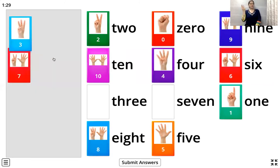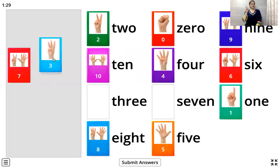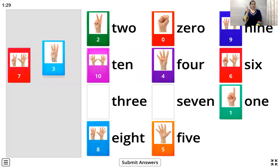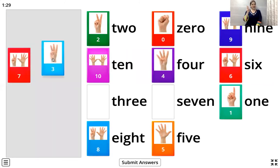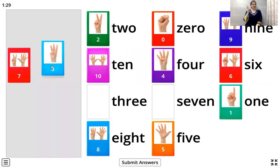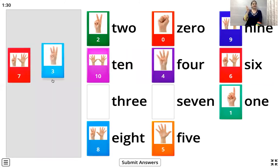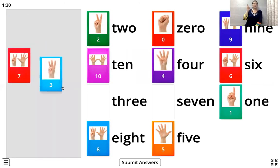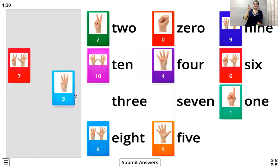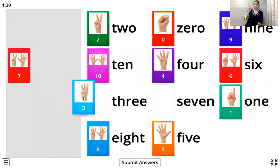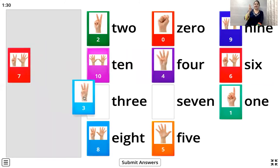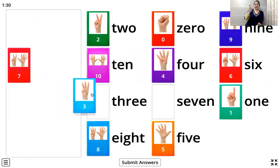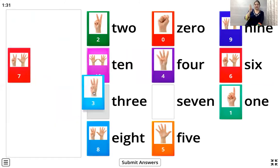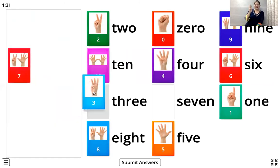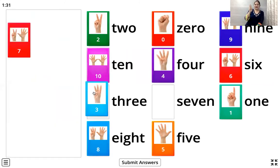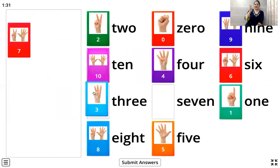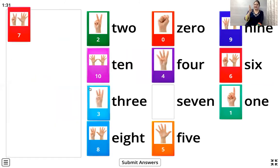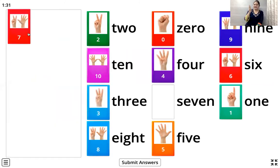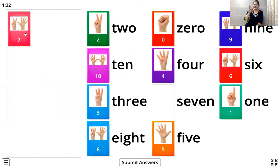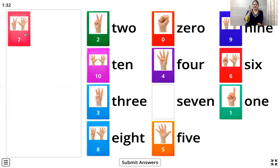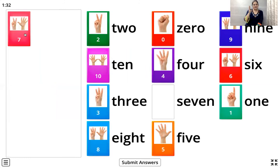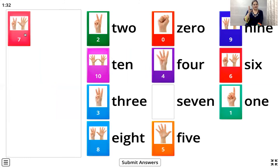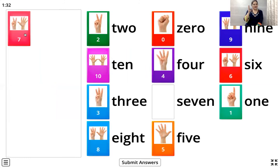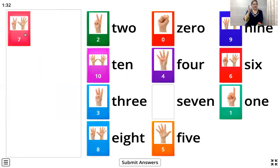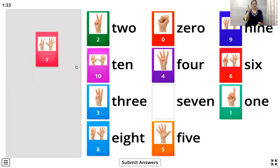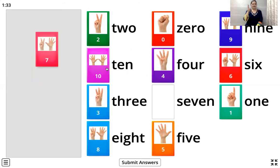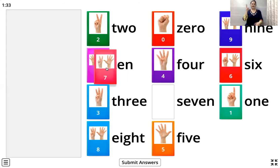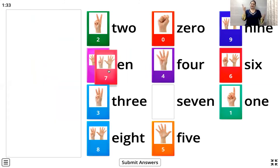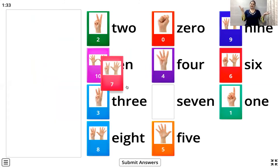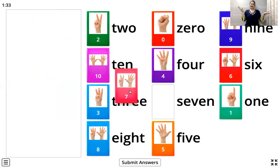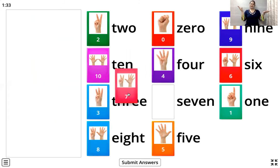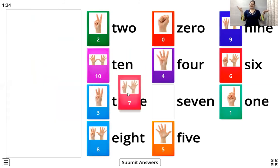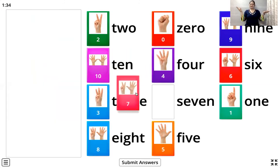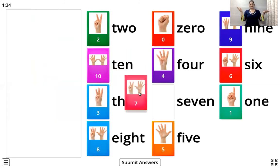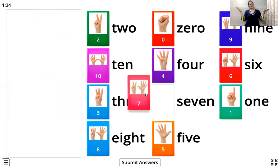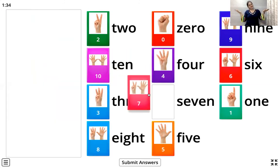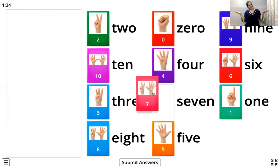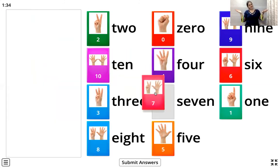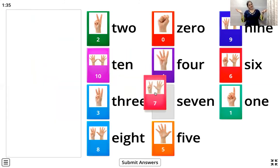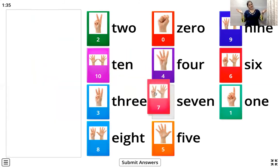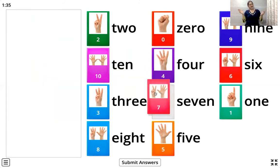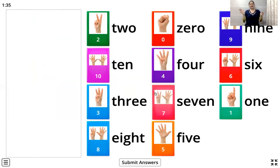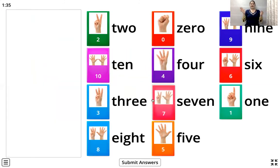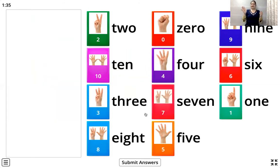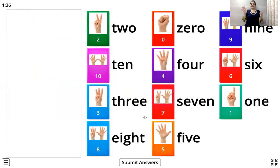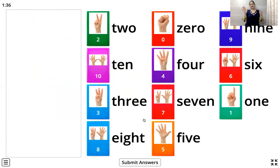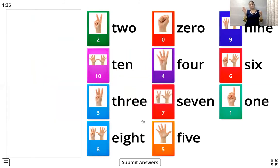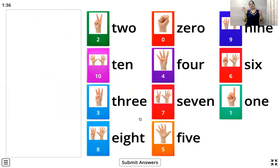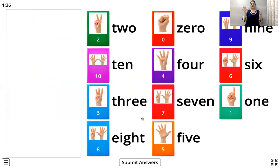three d h r e e three and now number seven s e v